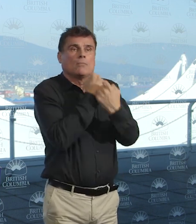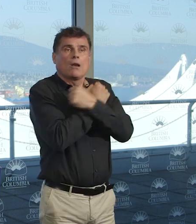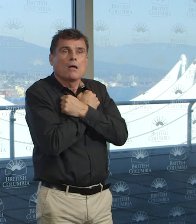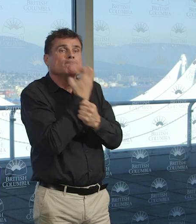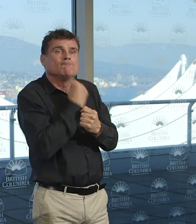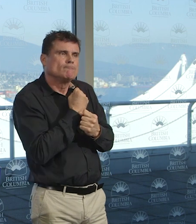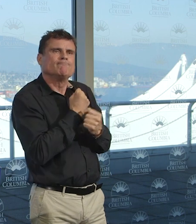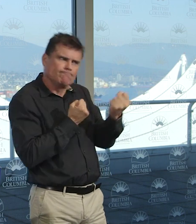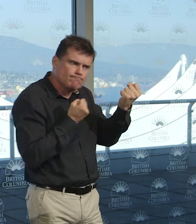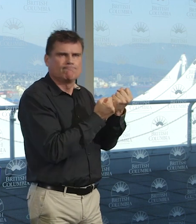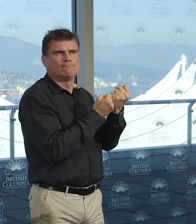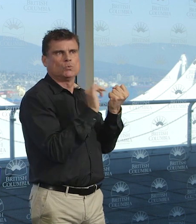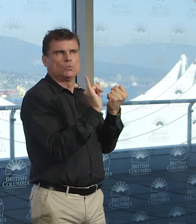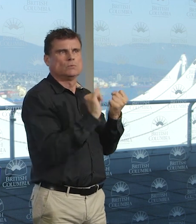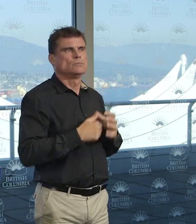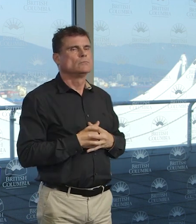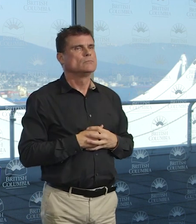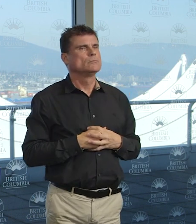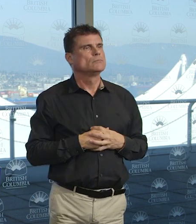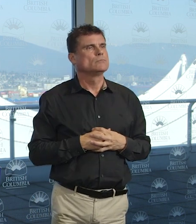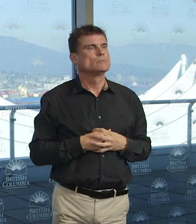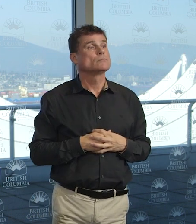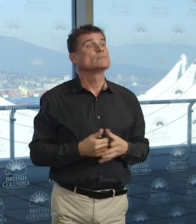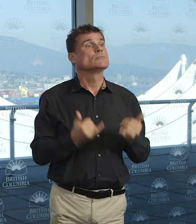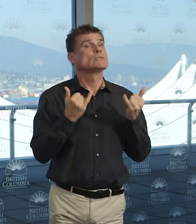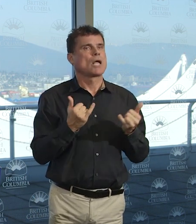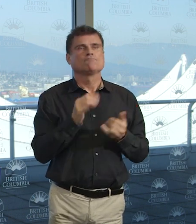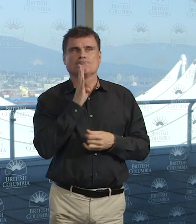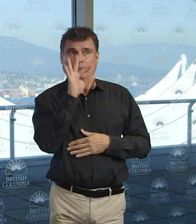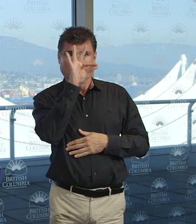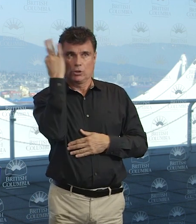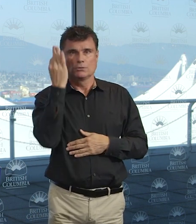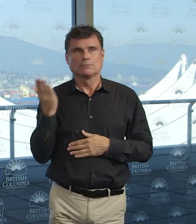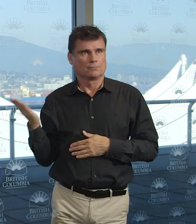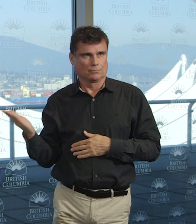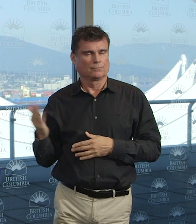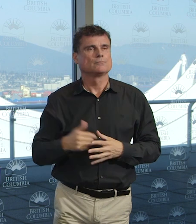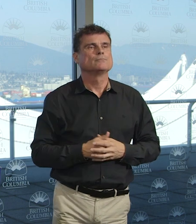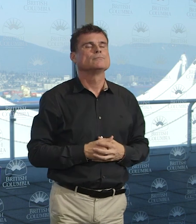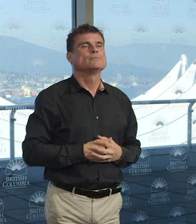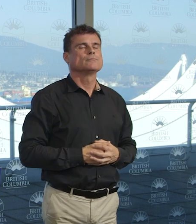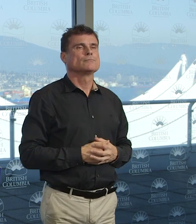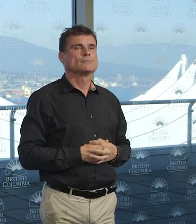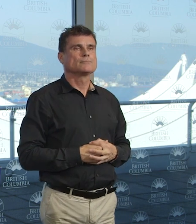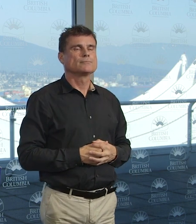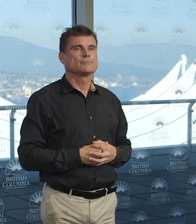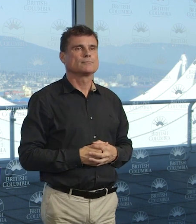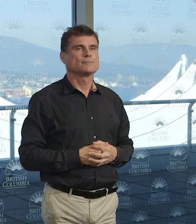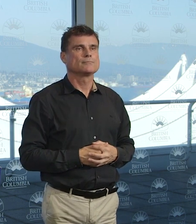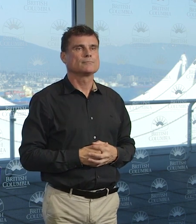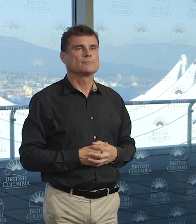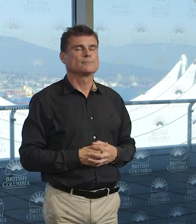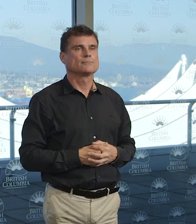348 cases in British Among the new cases, one resides in Dufferin Care Centre, an establishment of a long